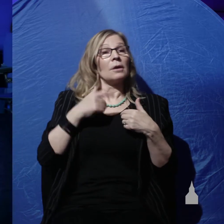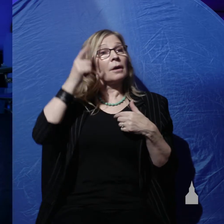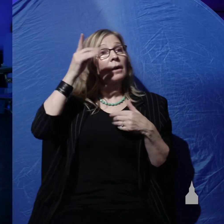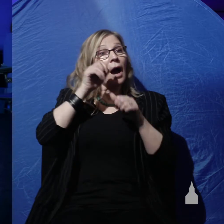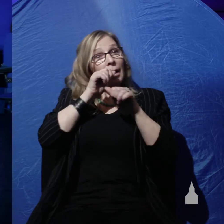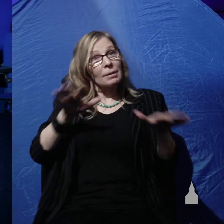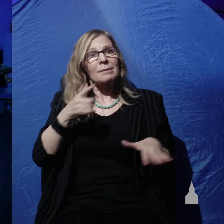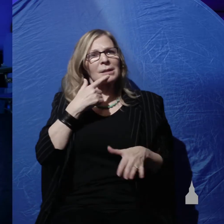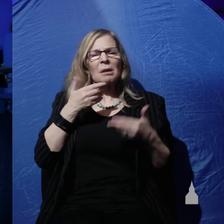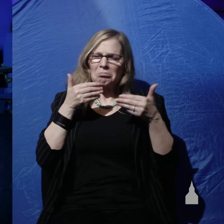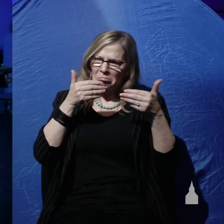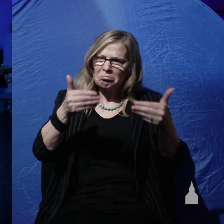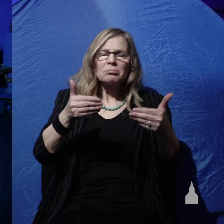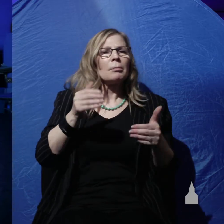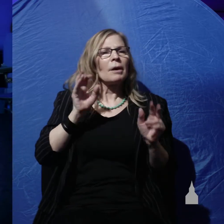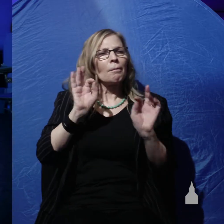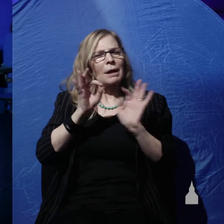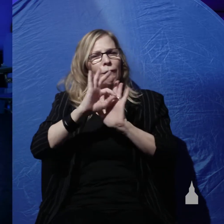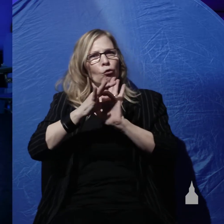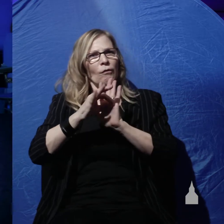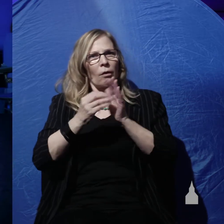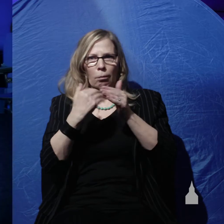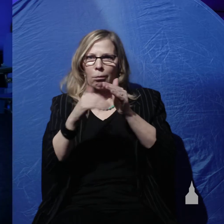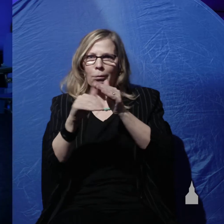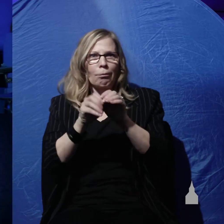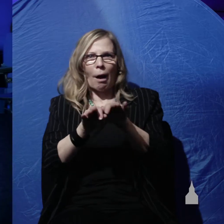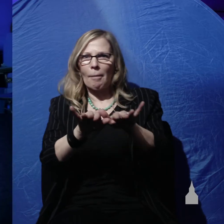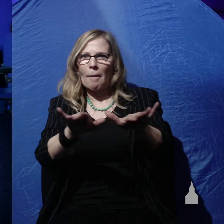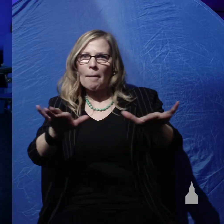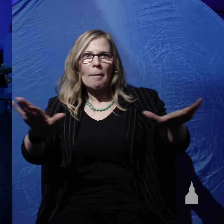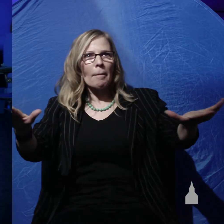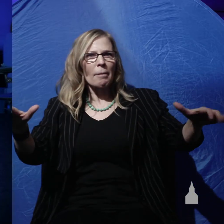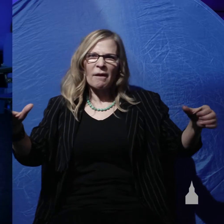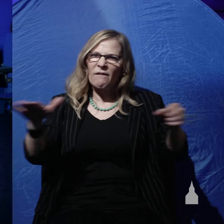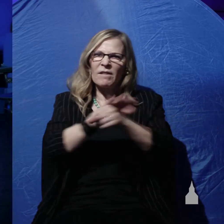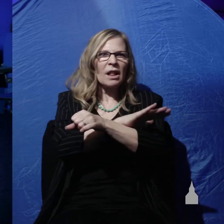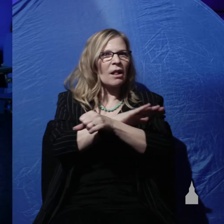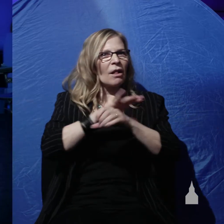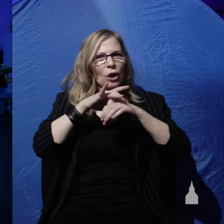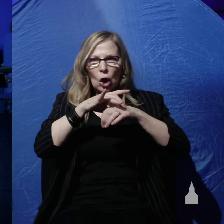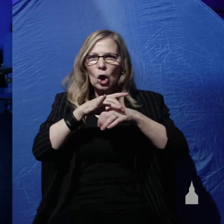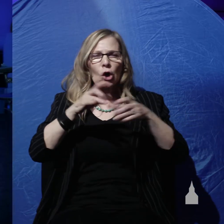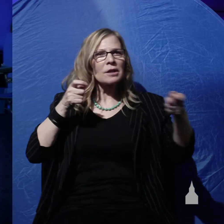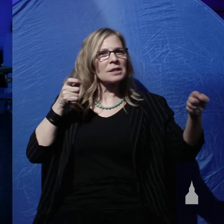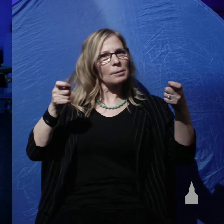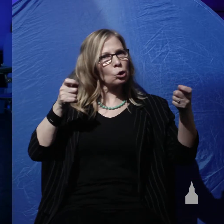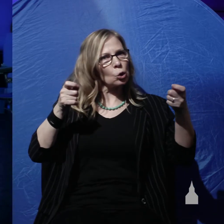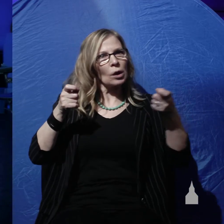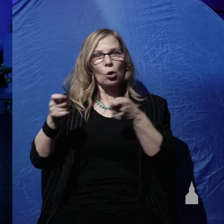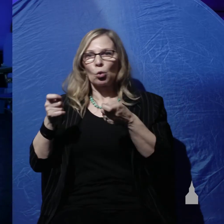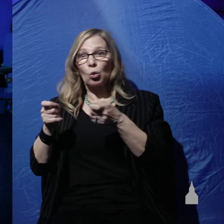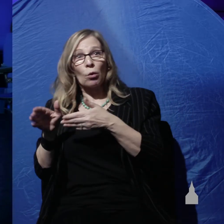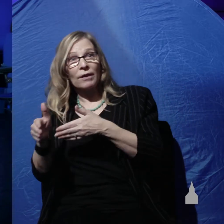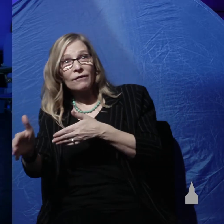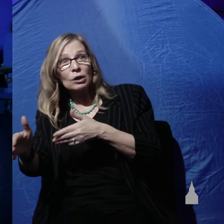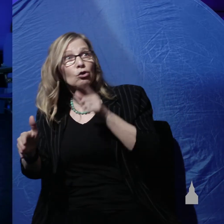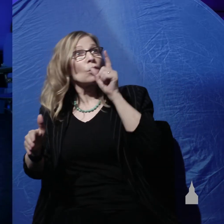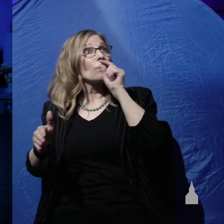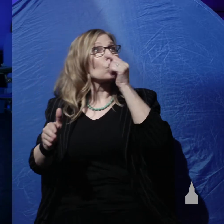to them, be fruitful and multiply and fill the earth and subdue it and rule over the fish of the sea and over the birds of the sky and over every living